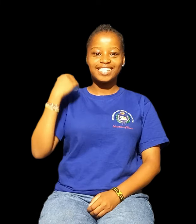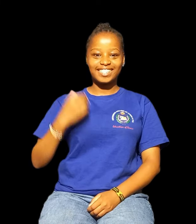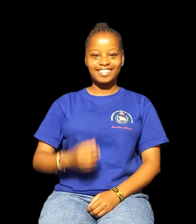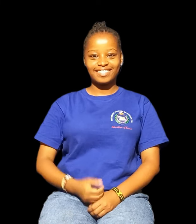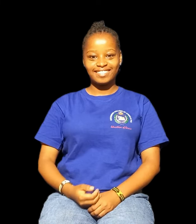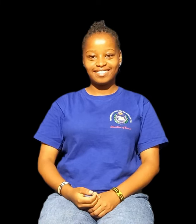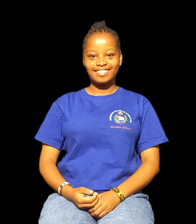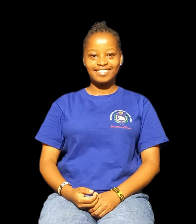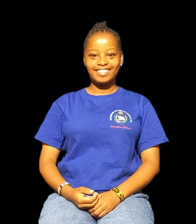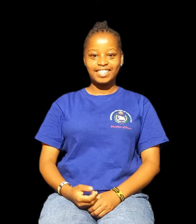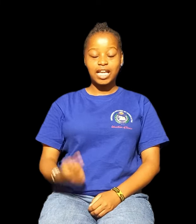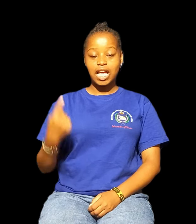Present